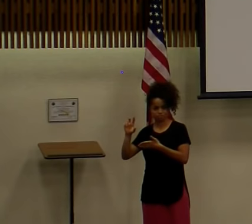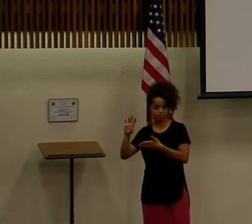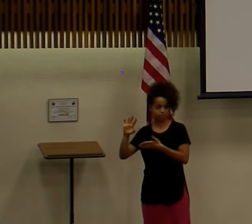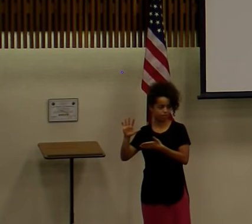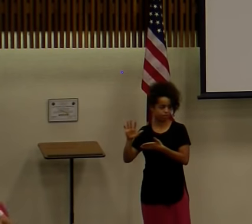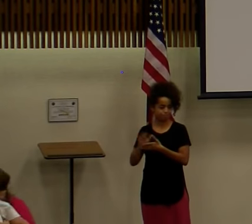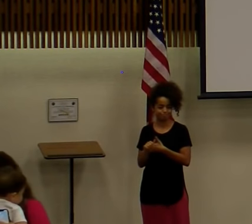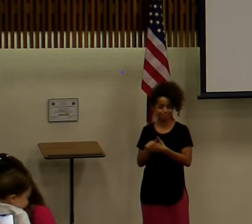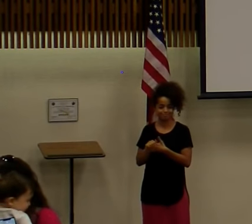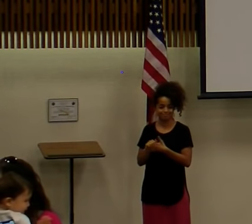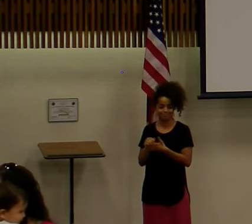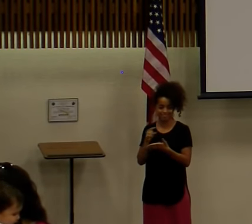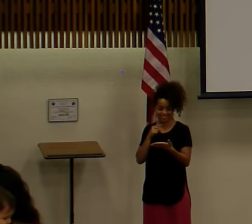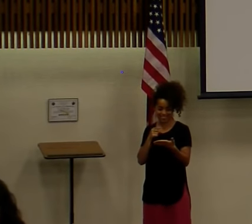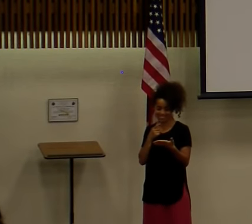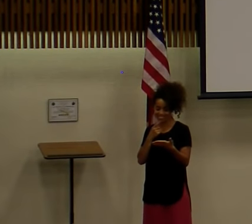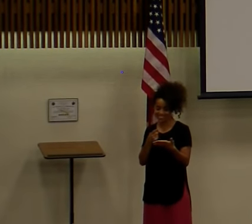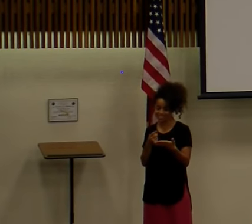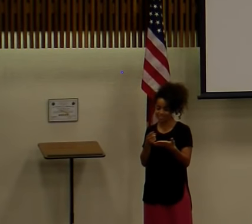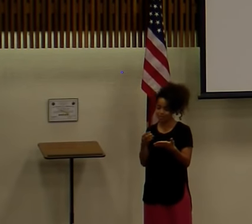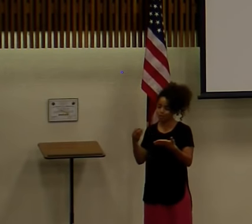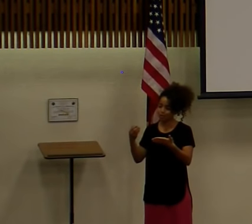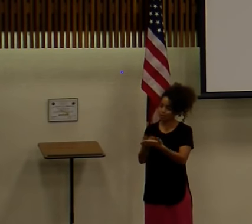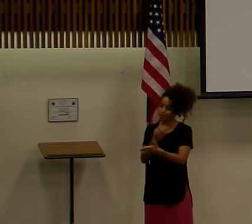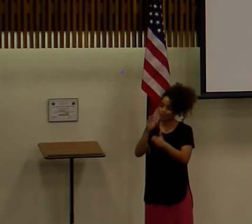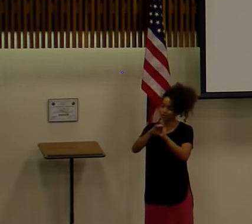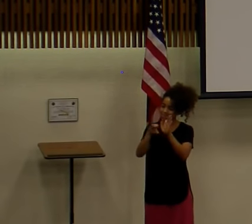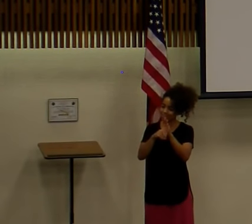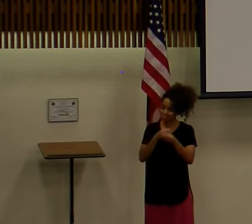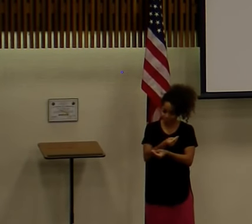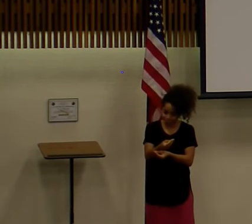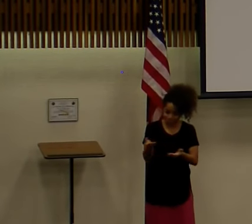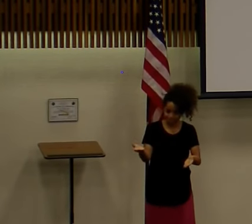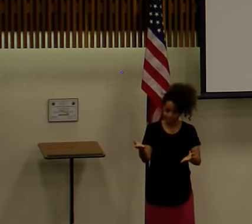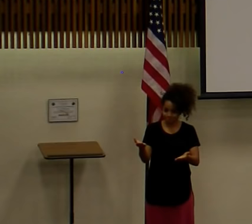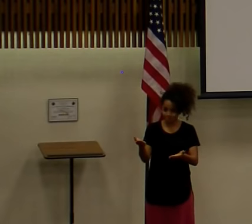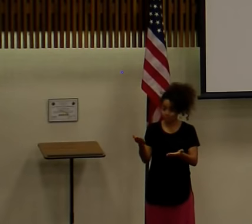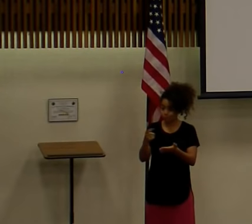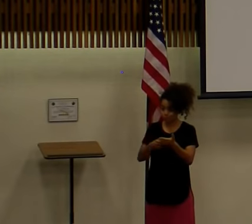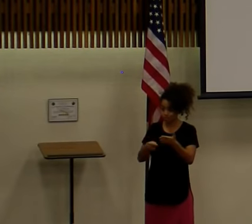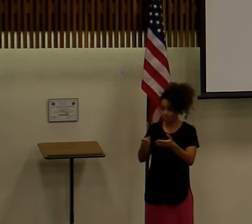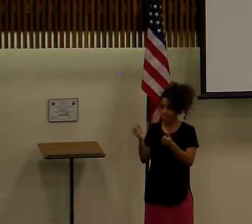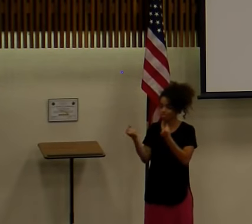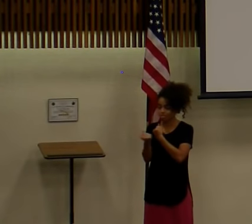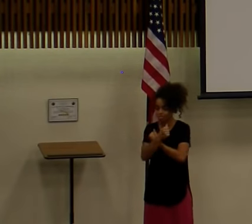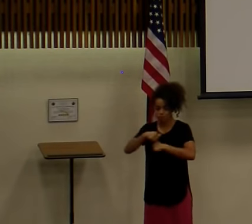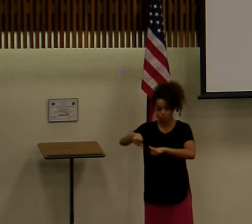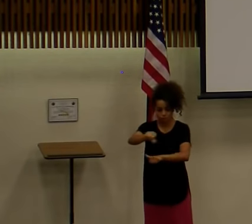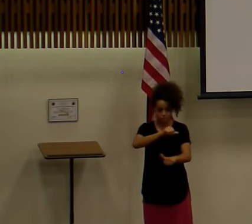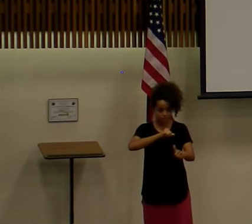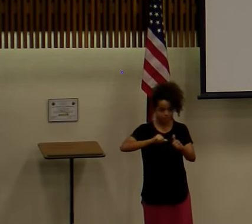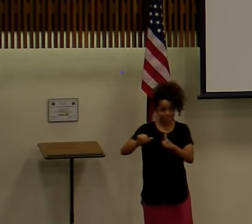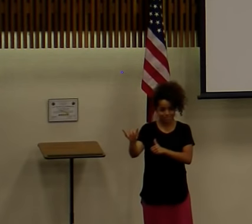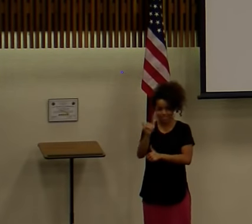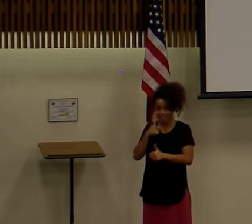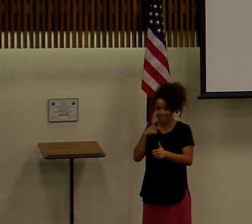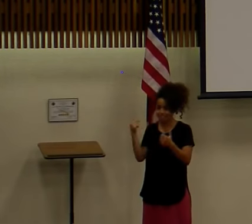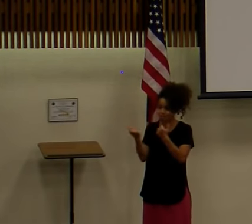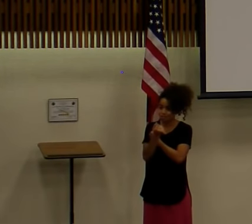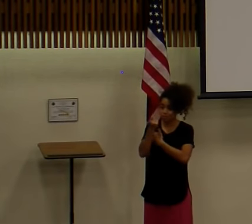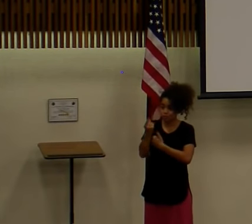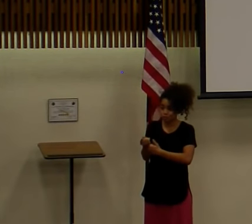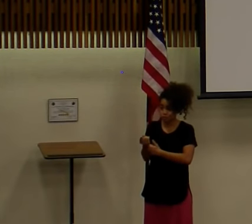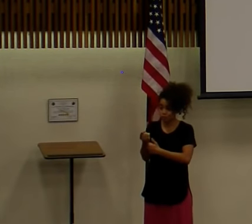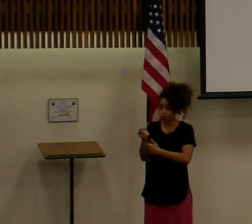It says, A new commandment I give you, that you love one another. Even as I have loved you,